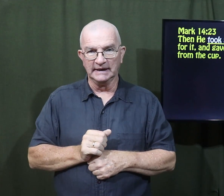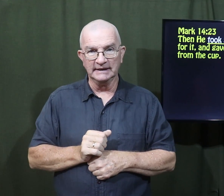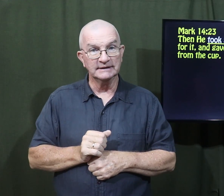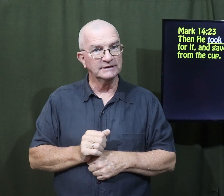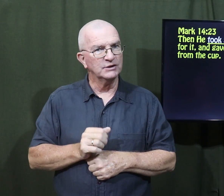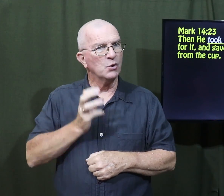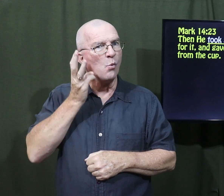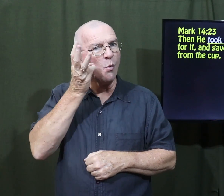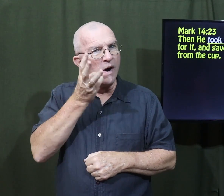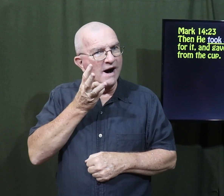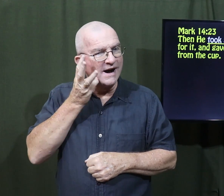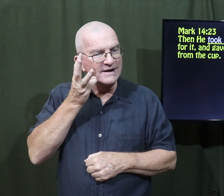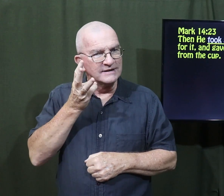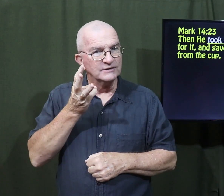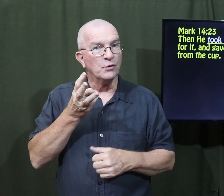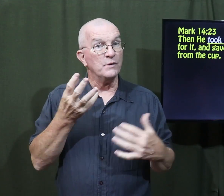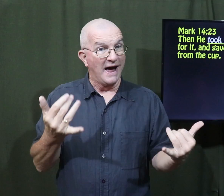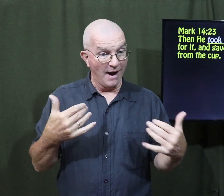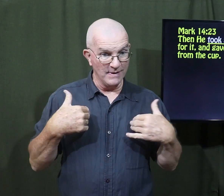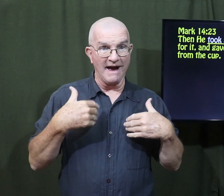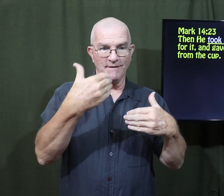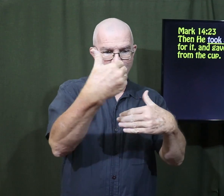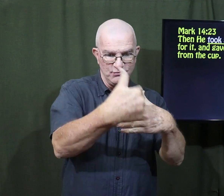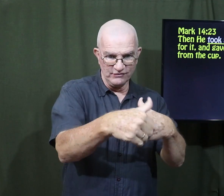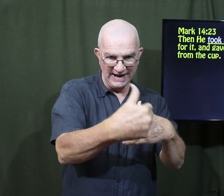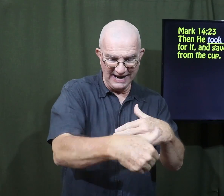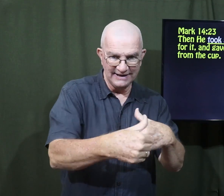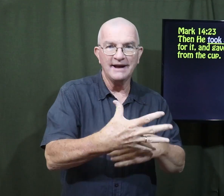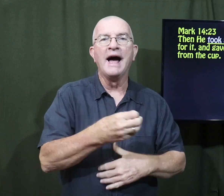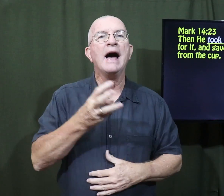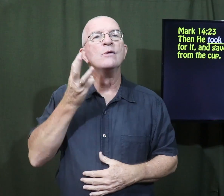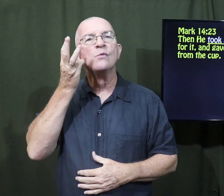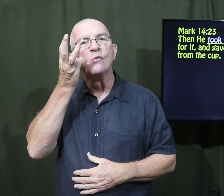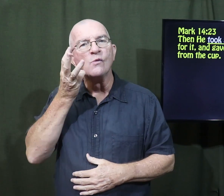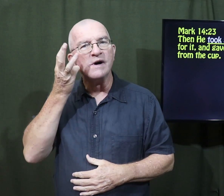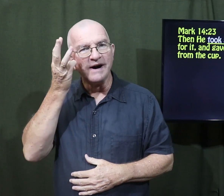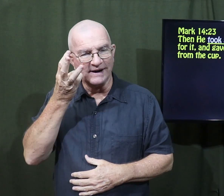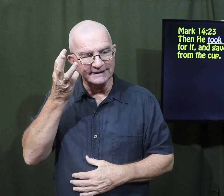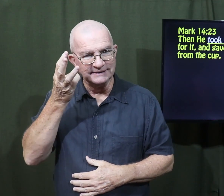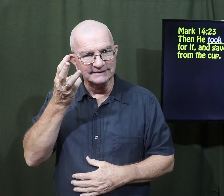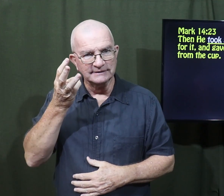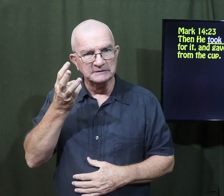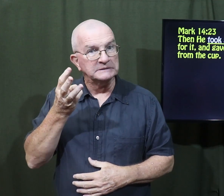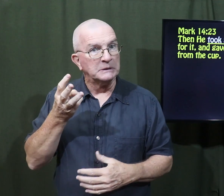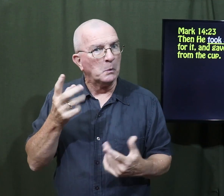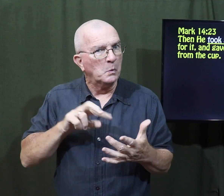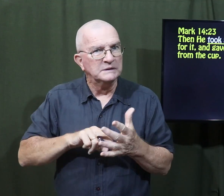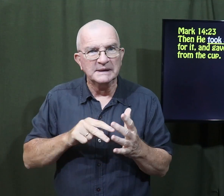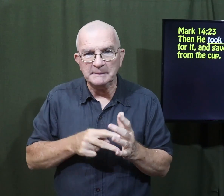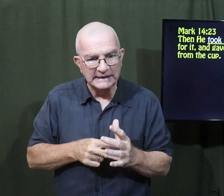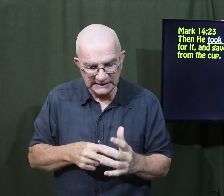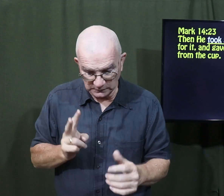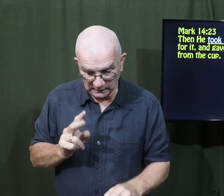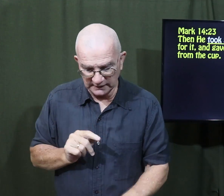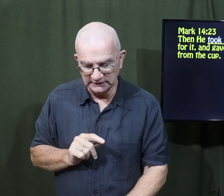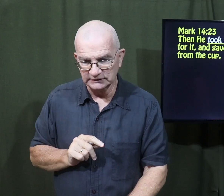drank from the cup. So now we have the wine and the bread.